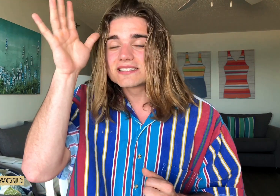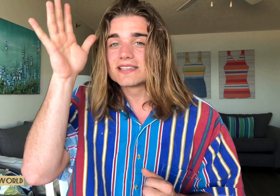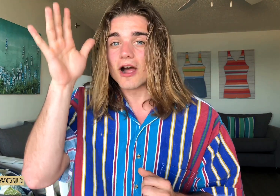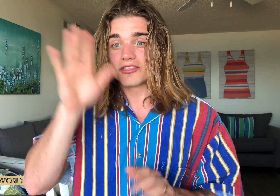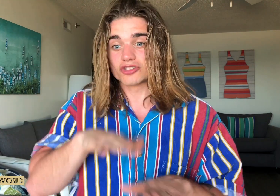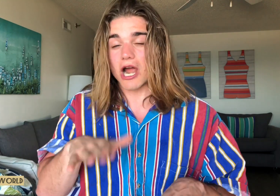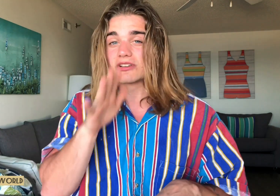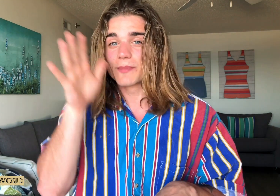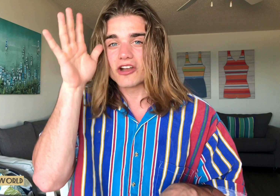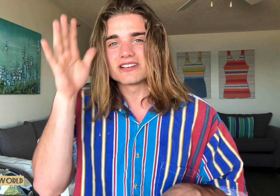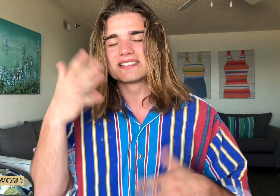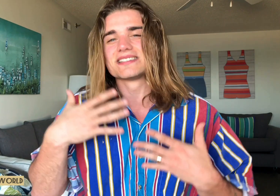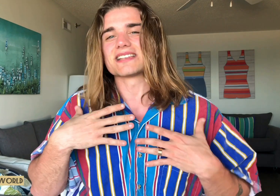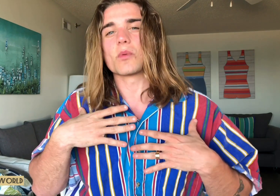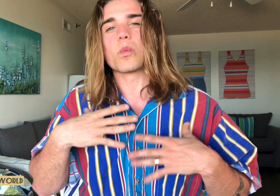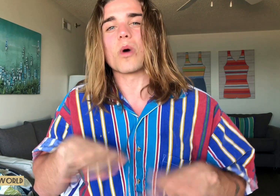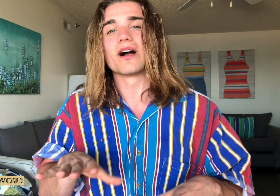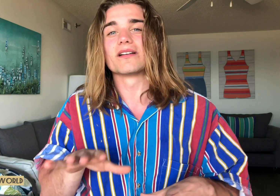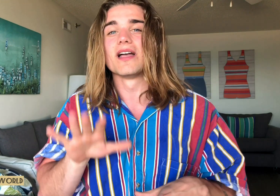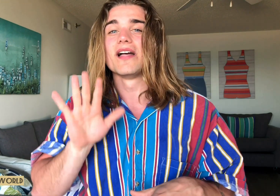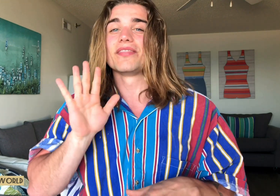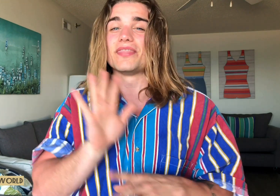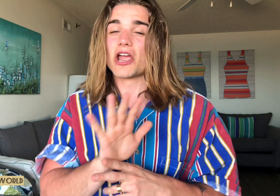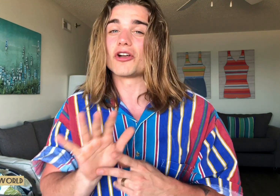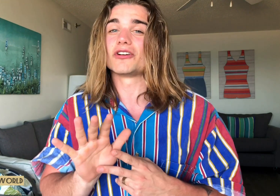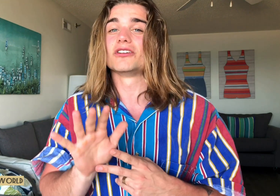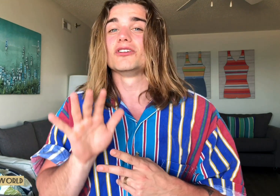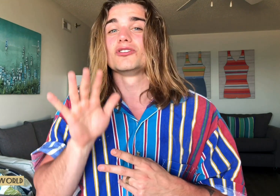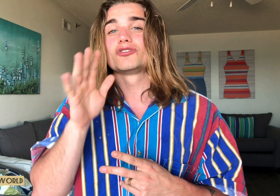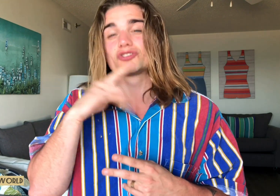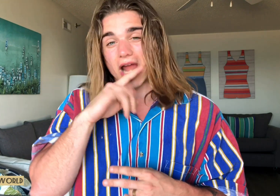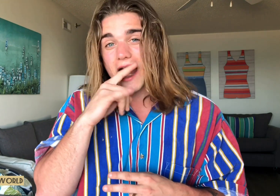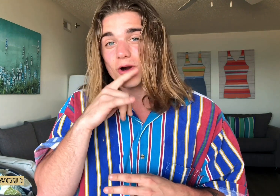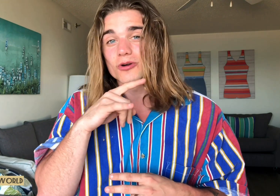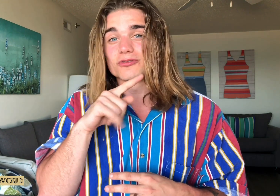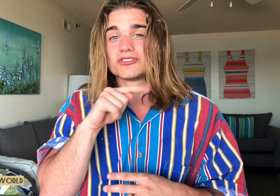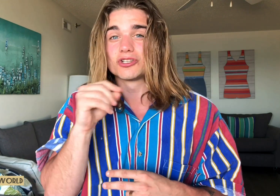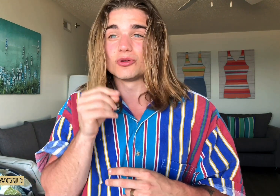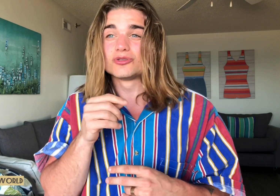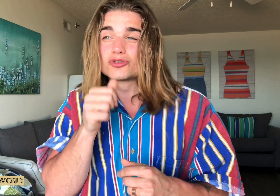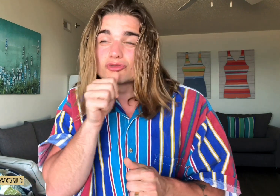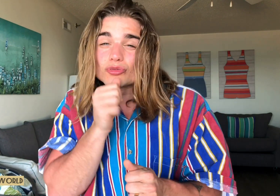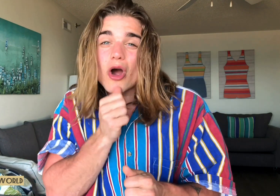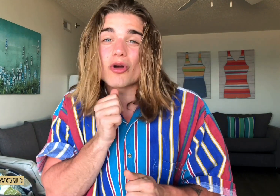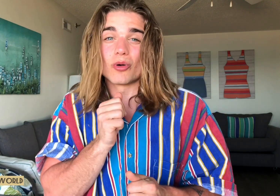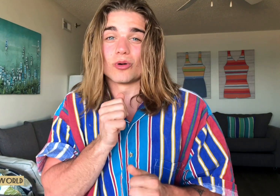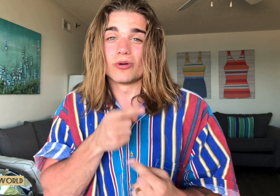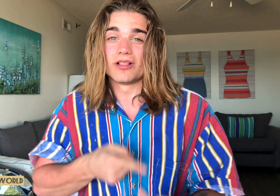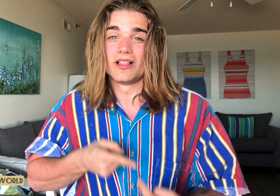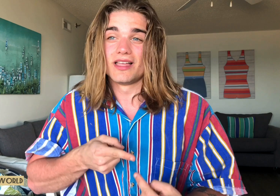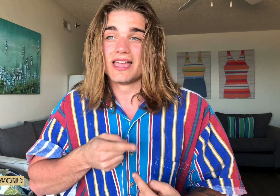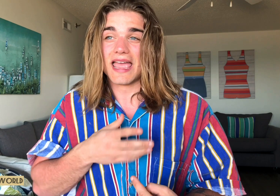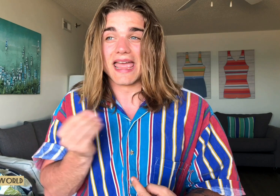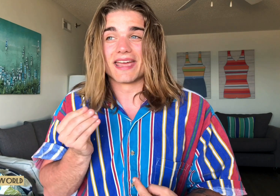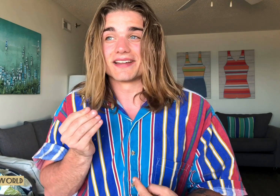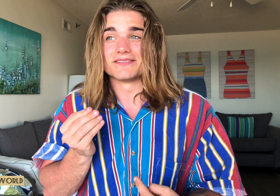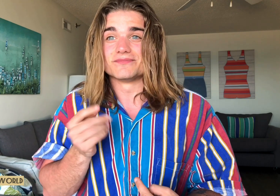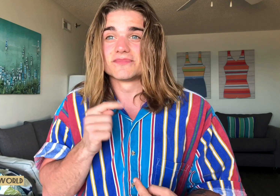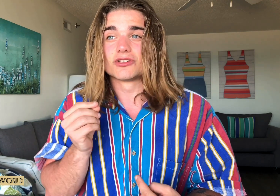the child's parents, doesn't want their child to struggle and to